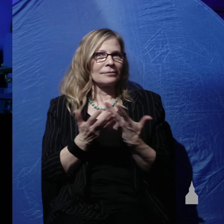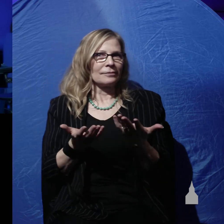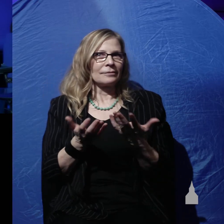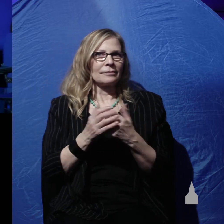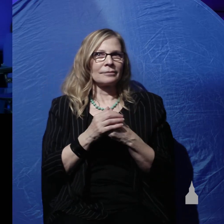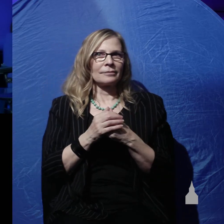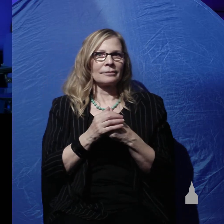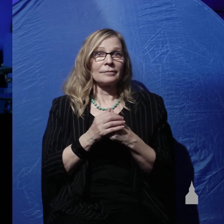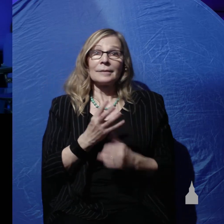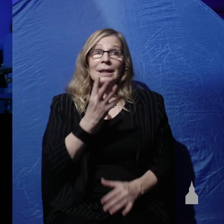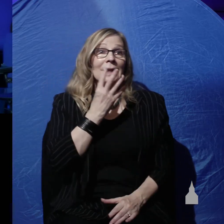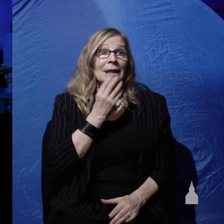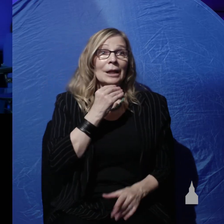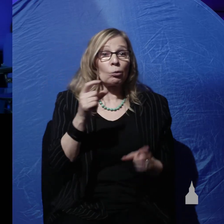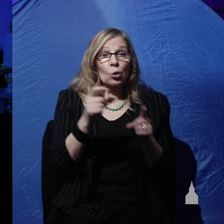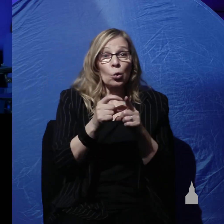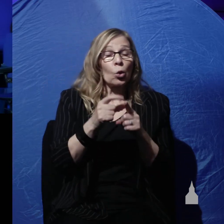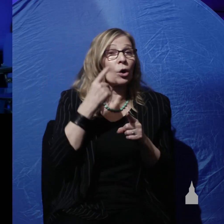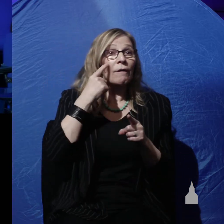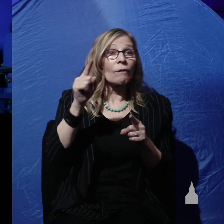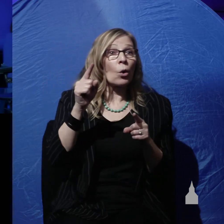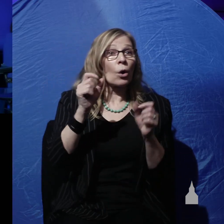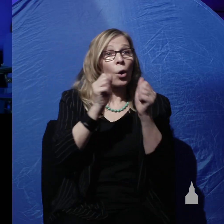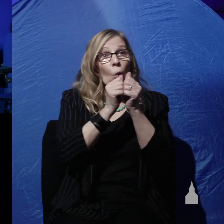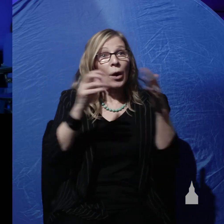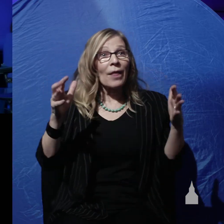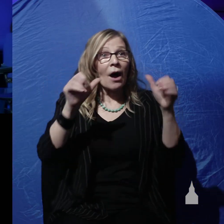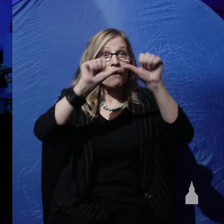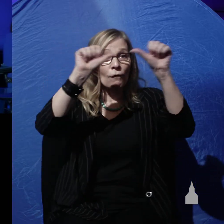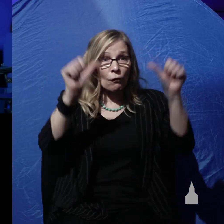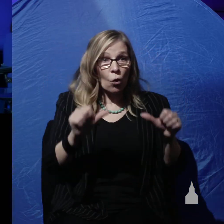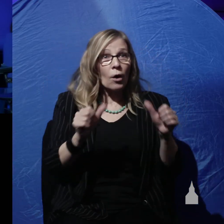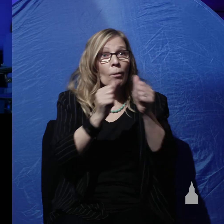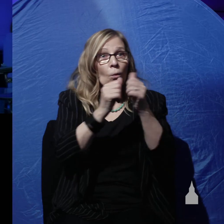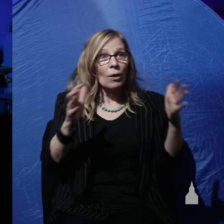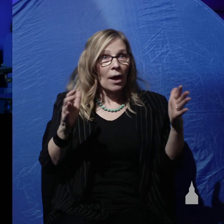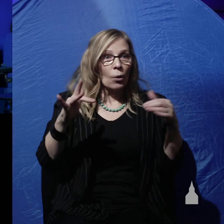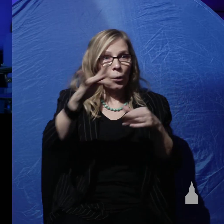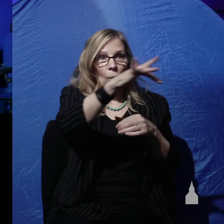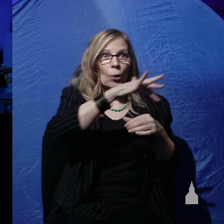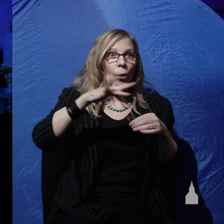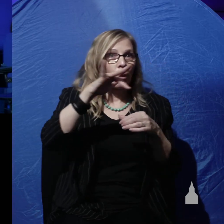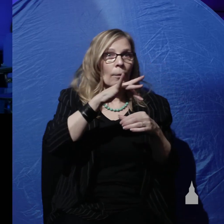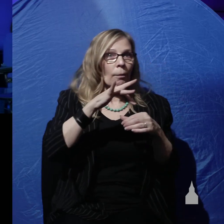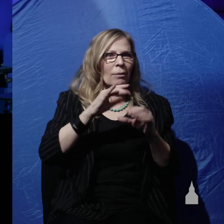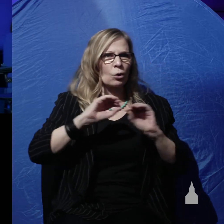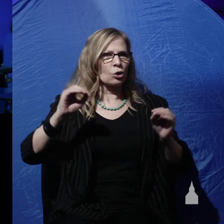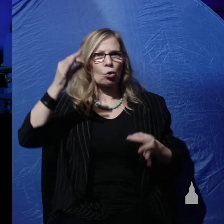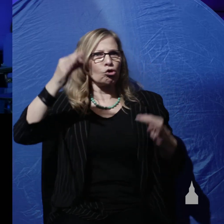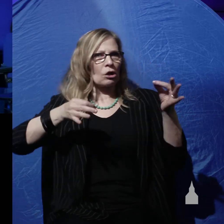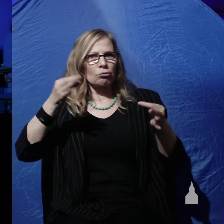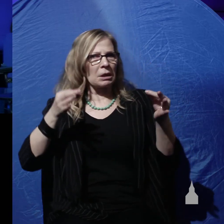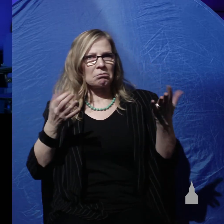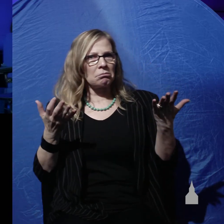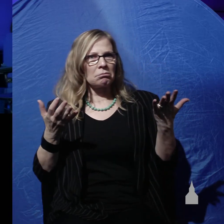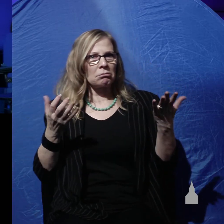The Hebrew words for formless and void do not imply judgment as many gap theorists think. Those words are in Hebrew